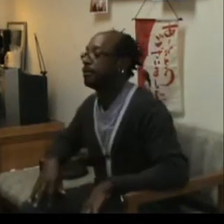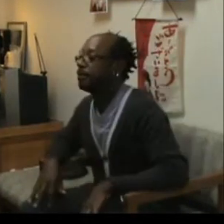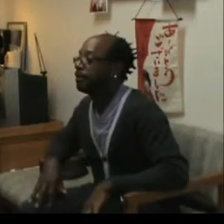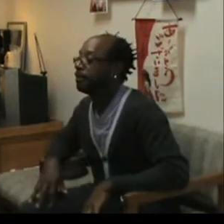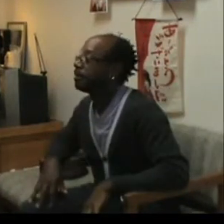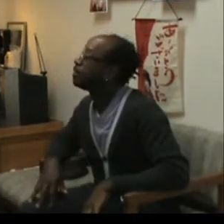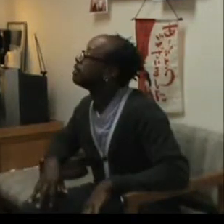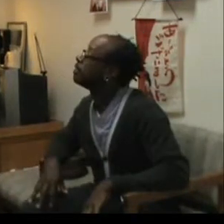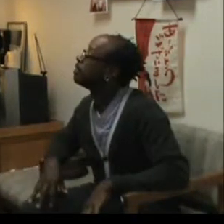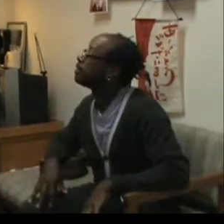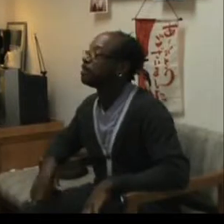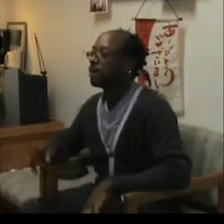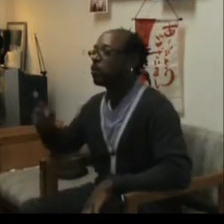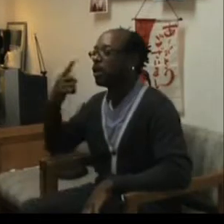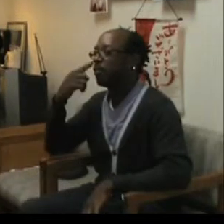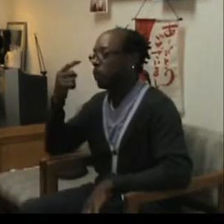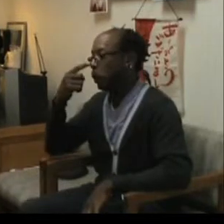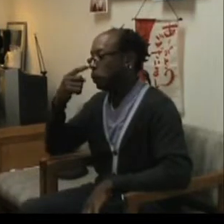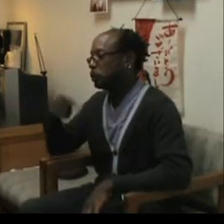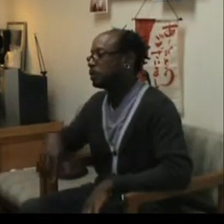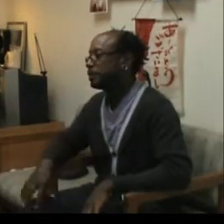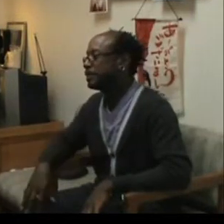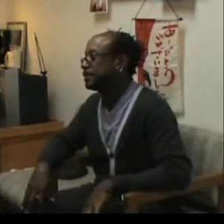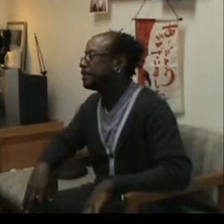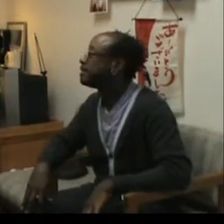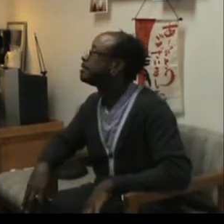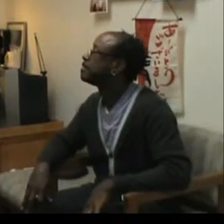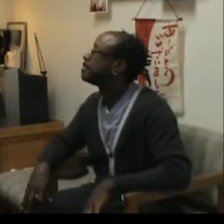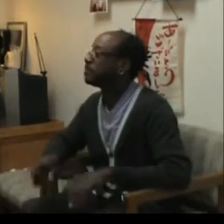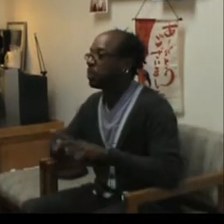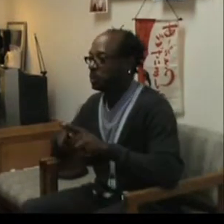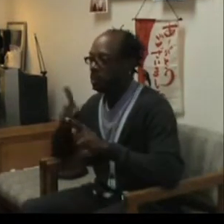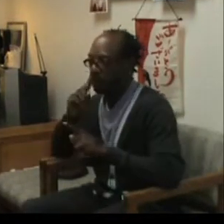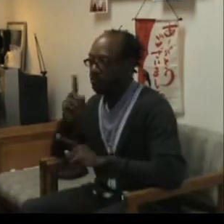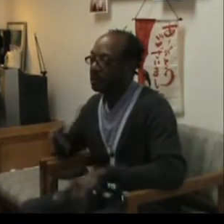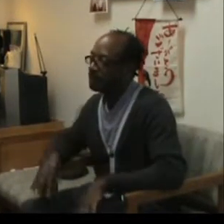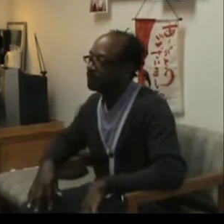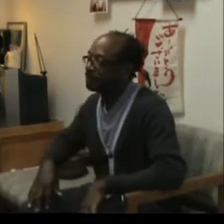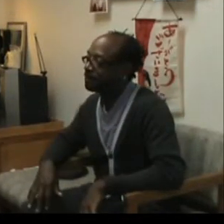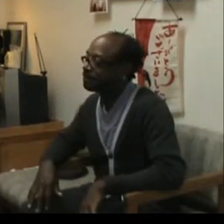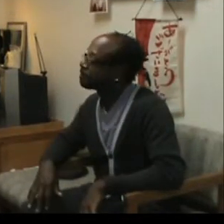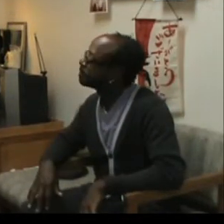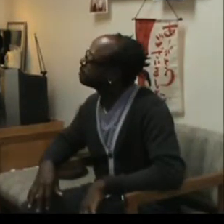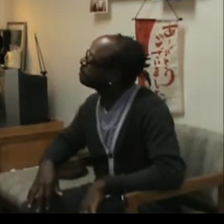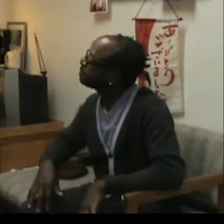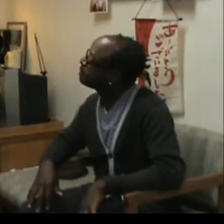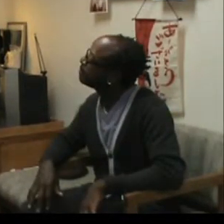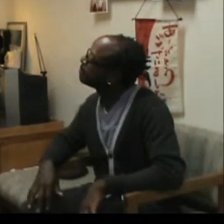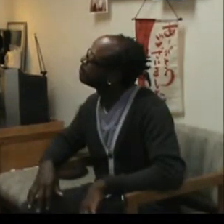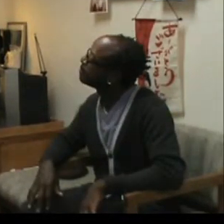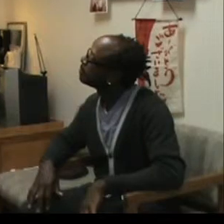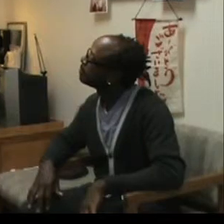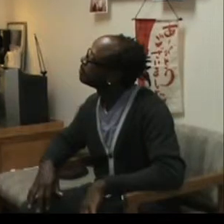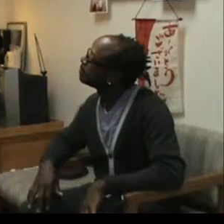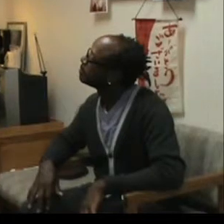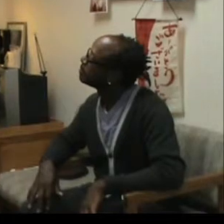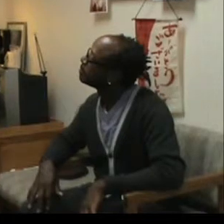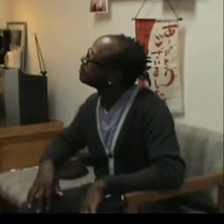There is one for the nose, also one for the ears. So if the meninges get tugged on